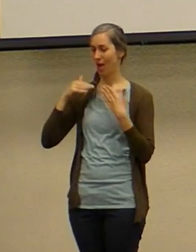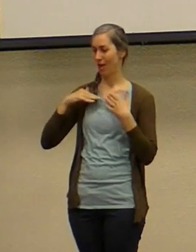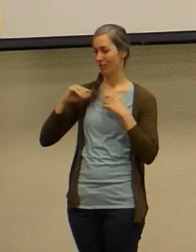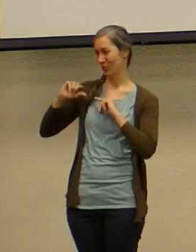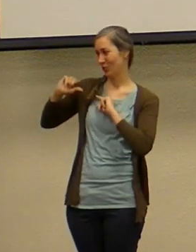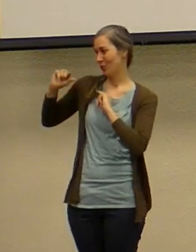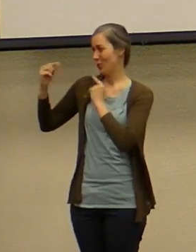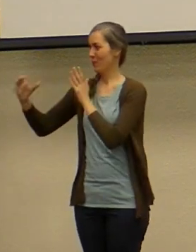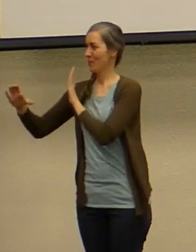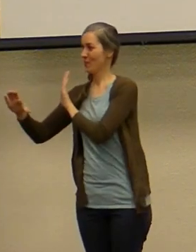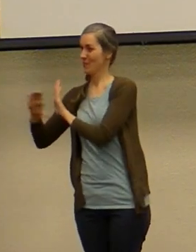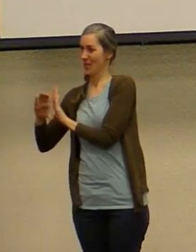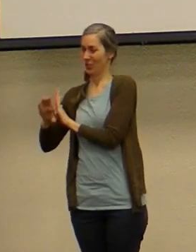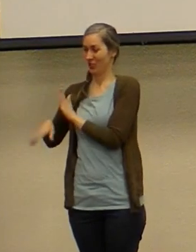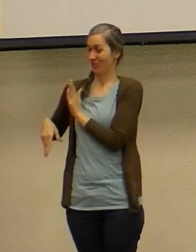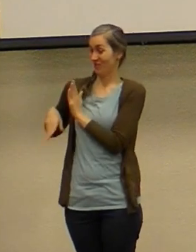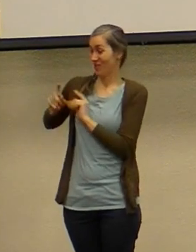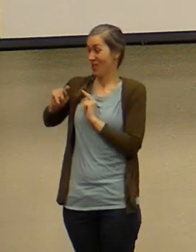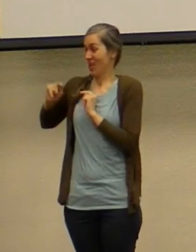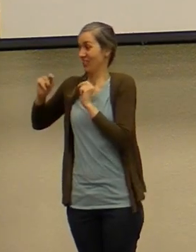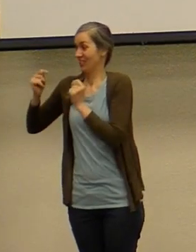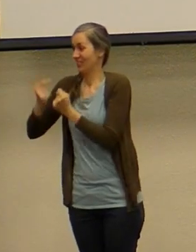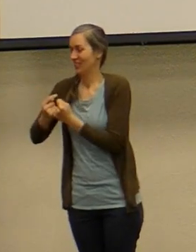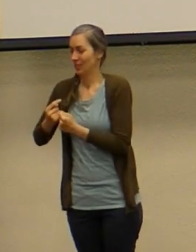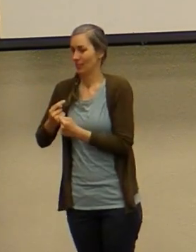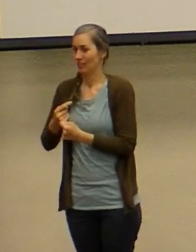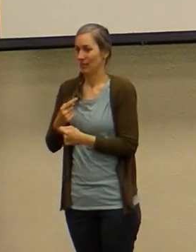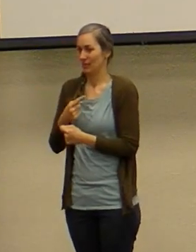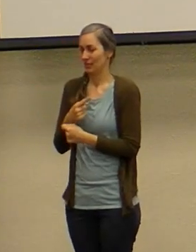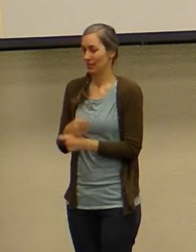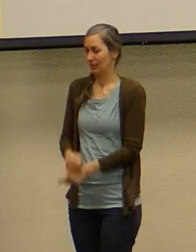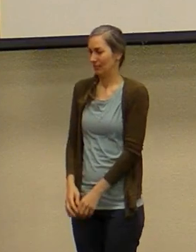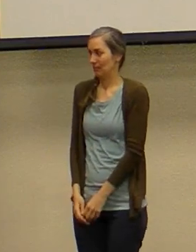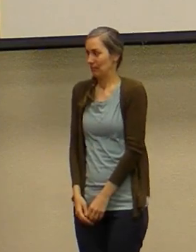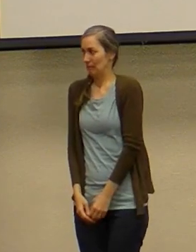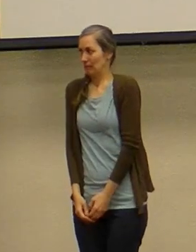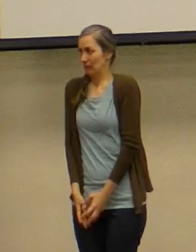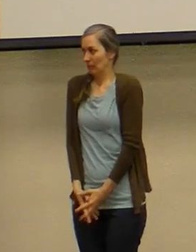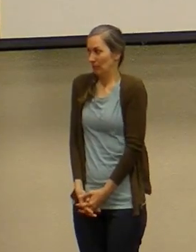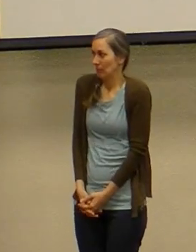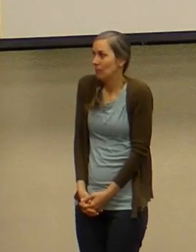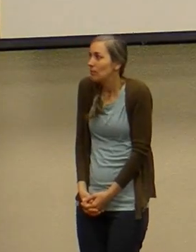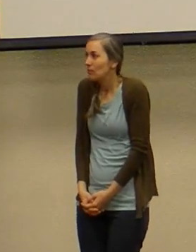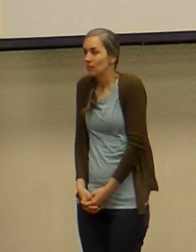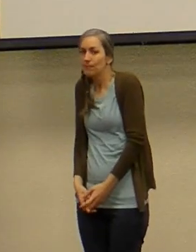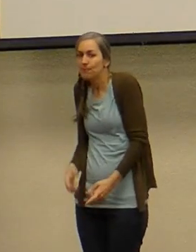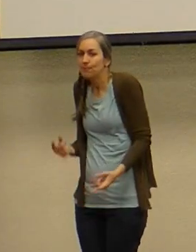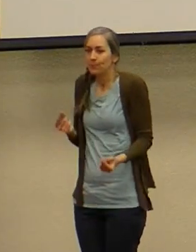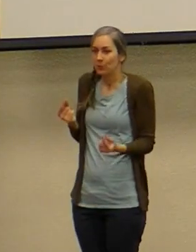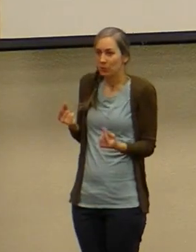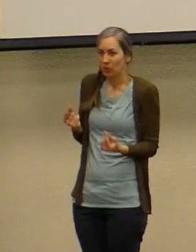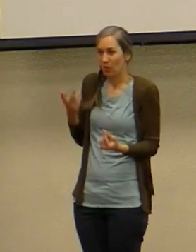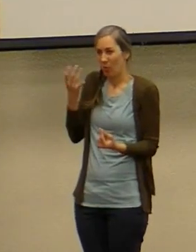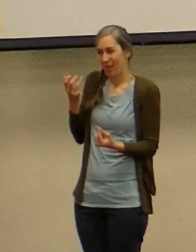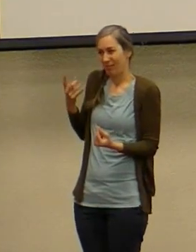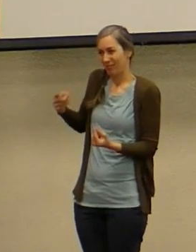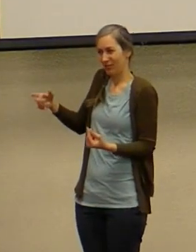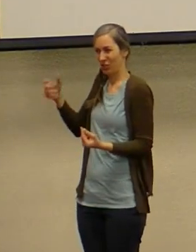that soccer team and she's trying to just survive being on the edge she doesn't want to be pulled in because the girls are cruel